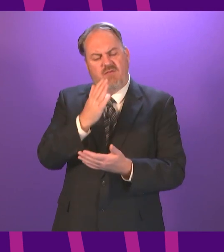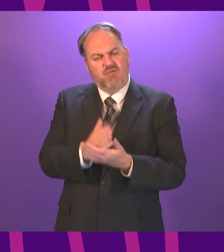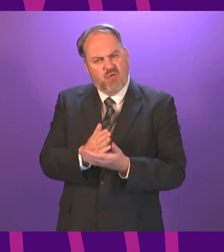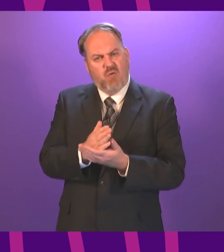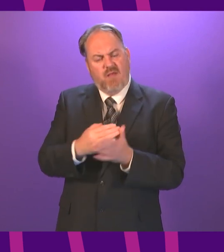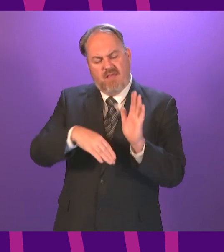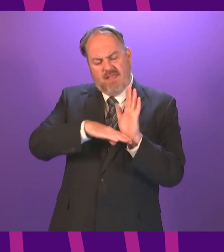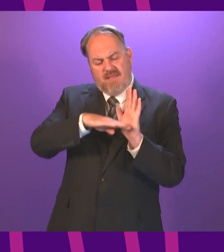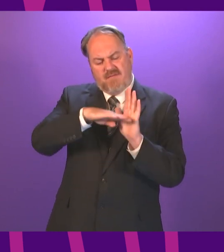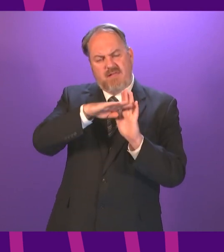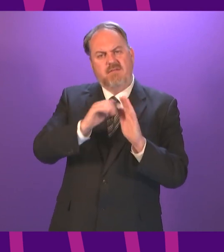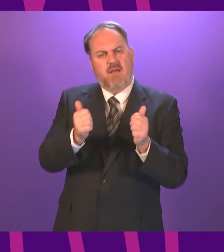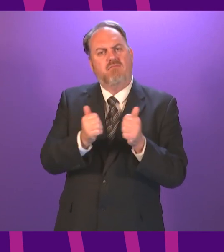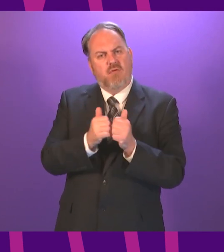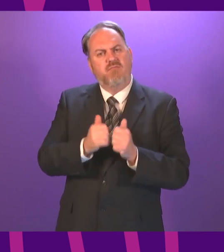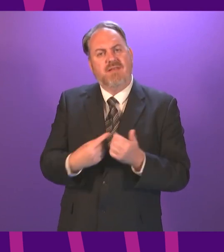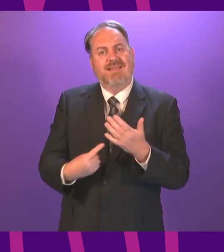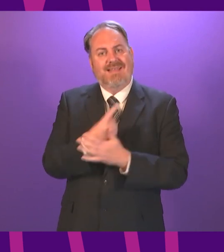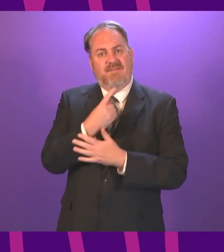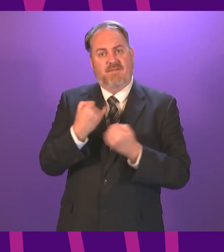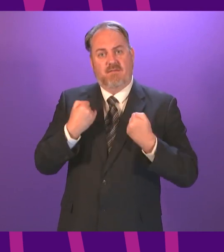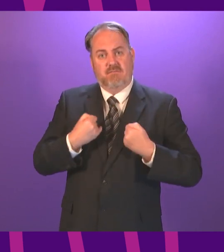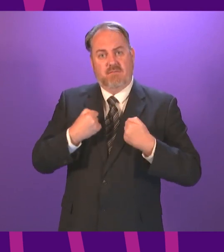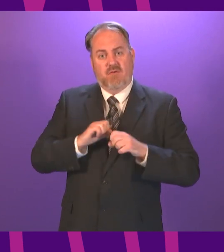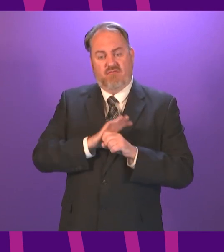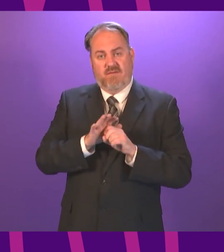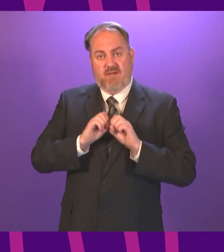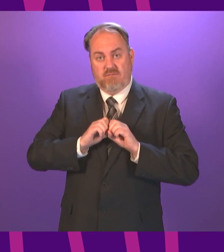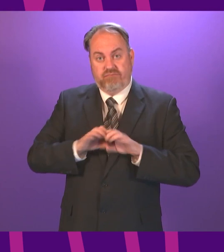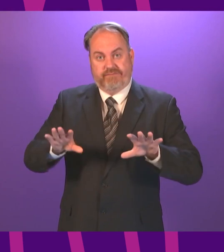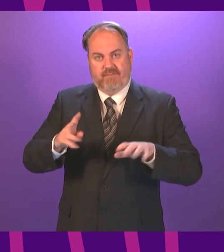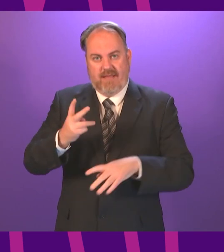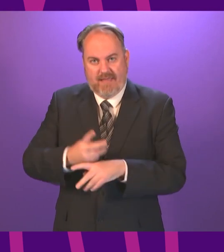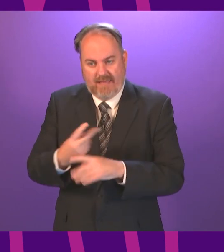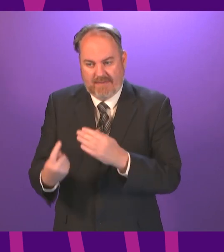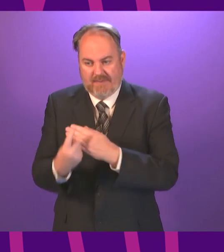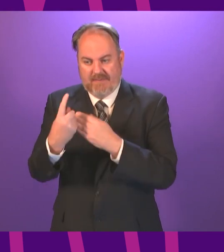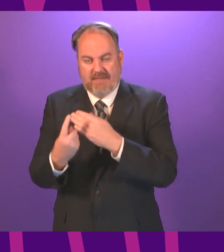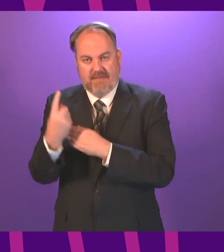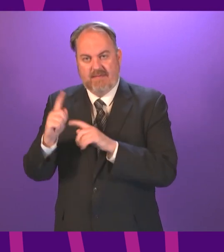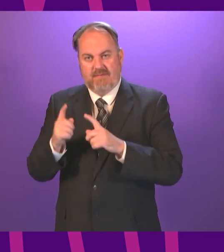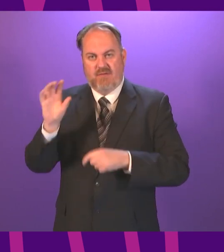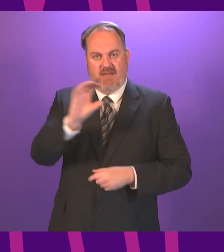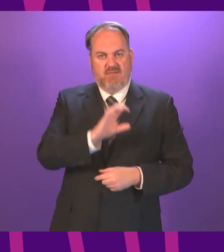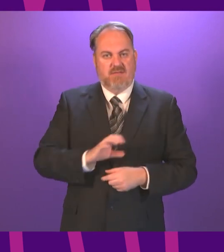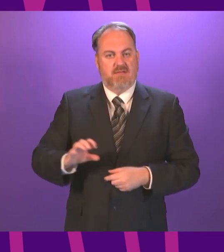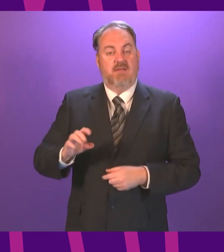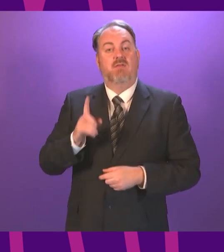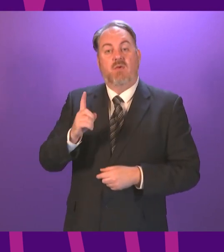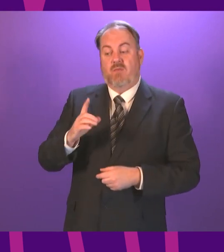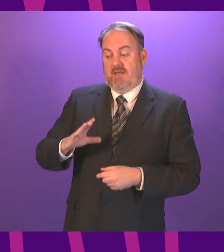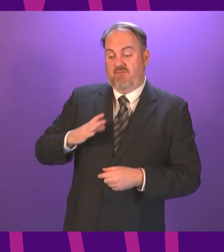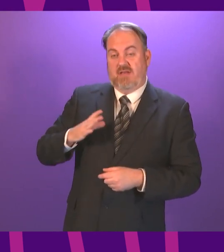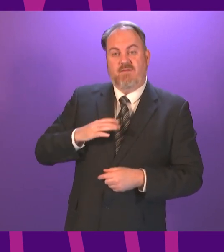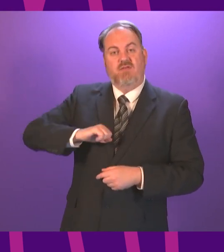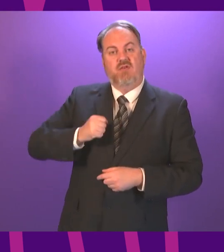required in the future to deal with an outbreak. The regulations also permitted activity for election purposes ahead of the Scottish Parliament election.